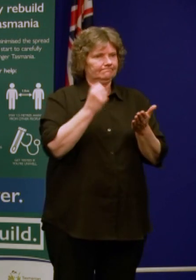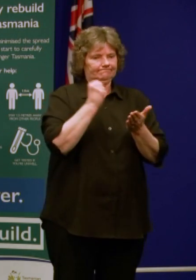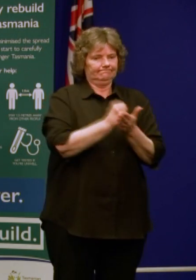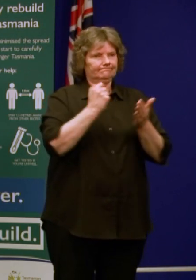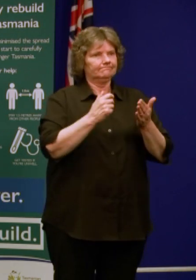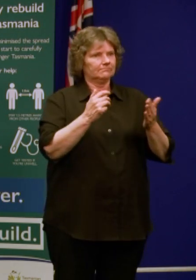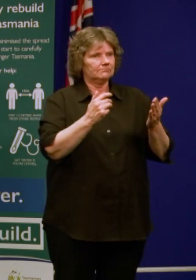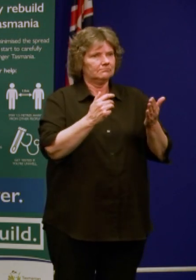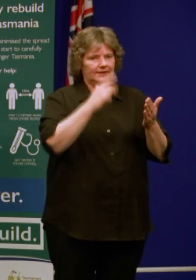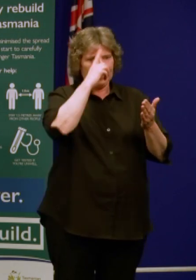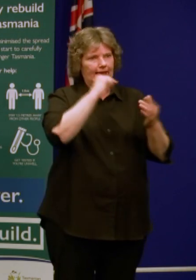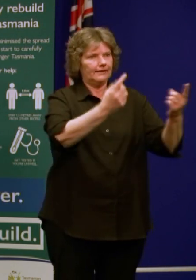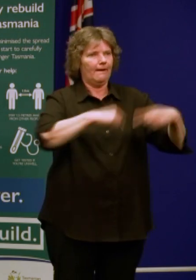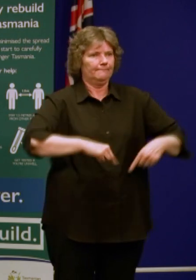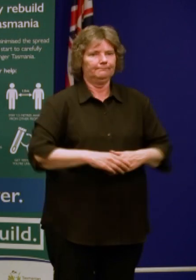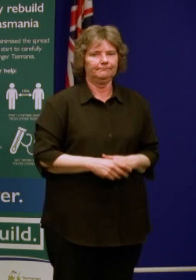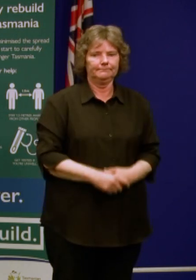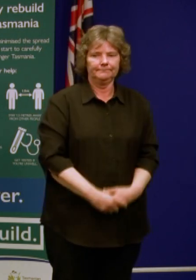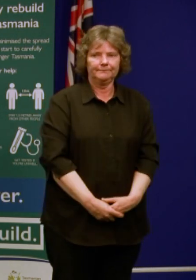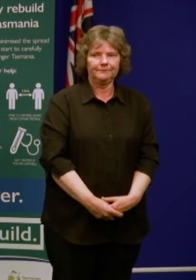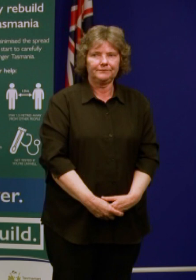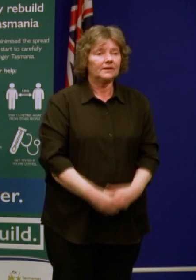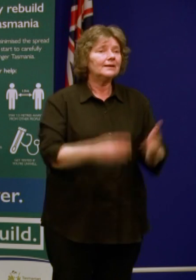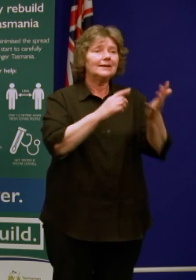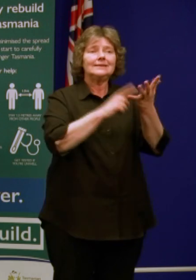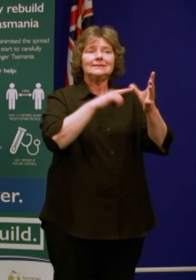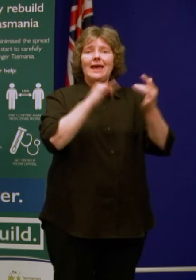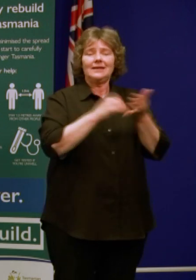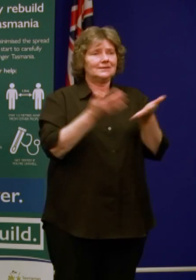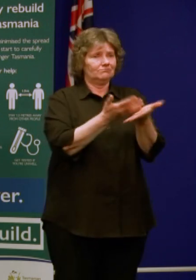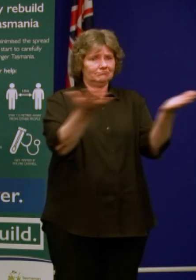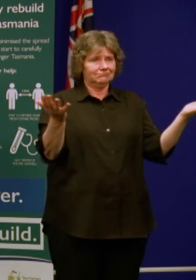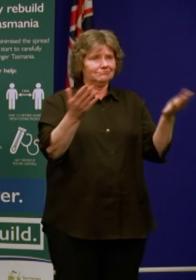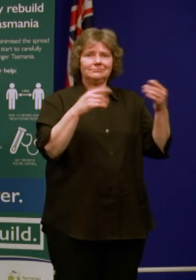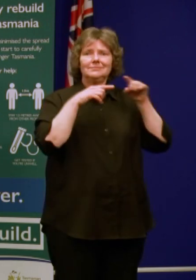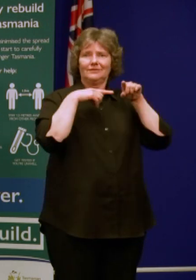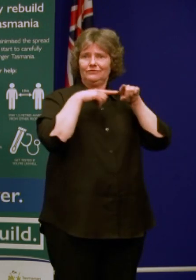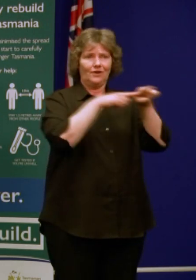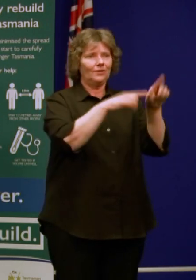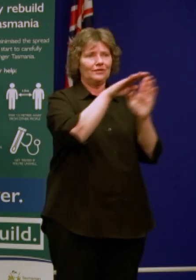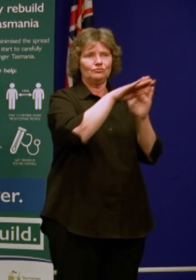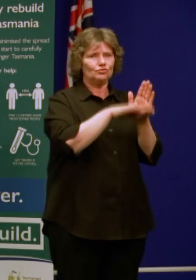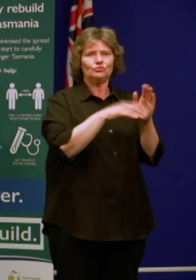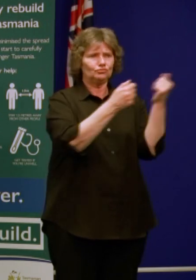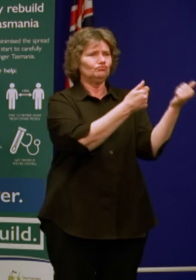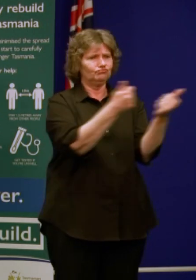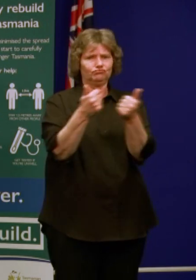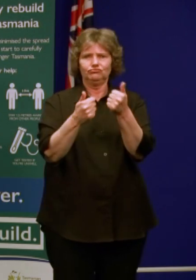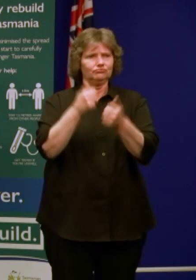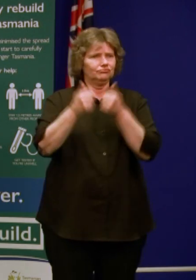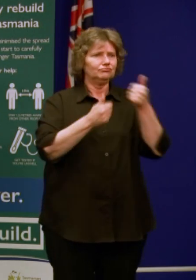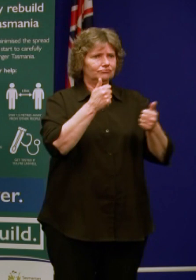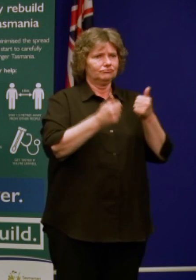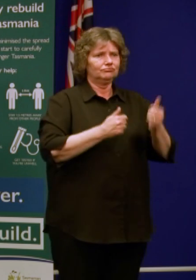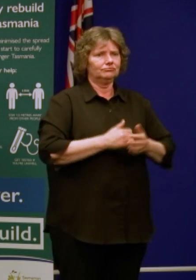We've had in Tasmania very positive compliance levels and I just want to say that Tasmanians need to